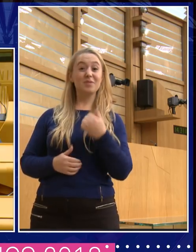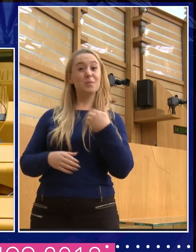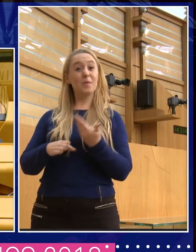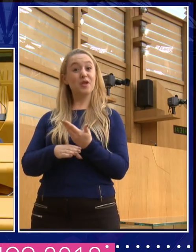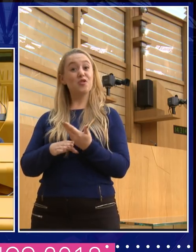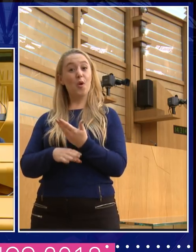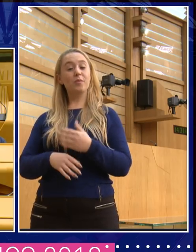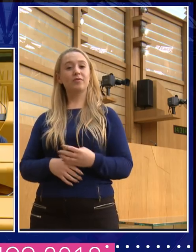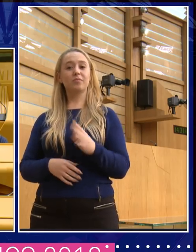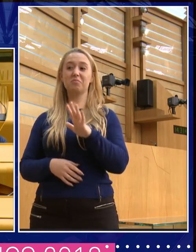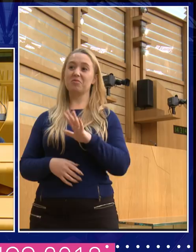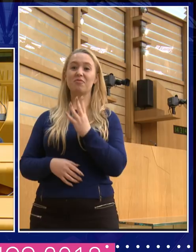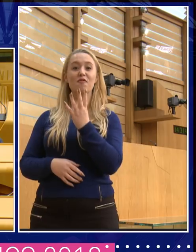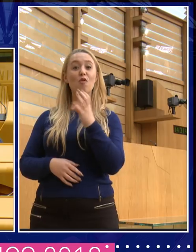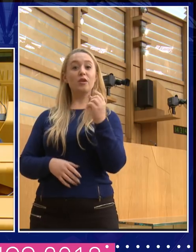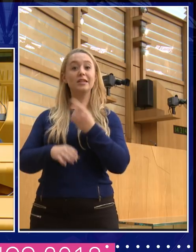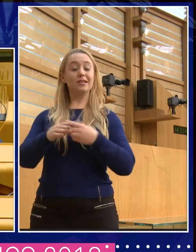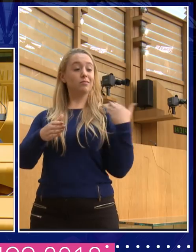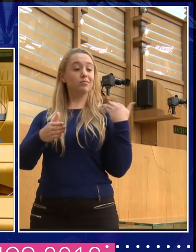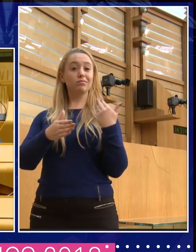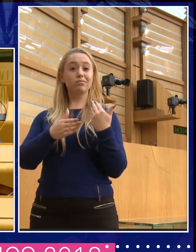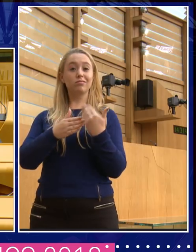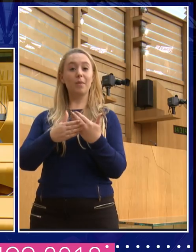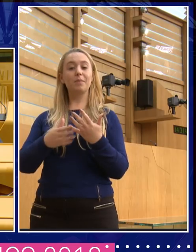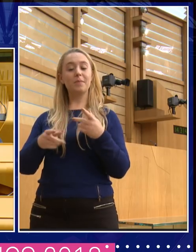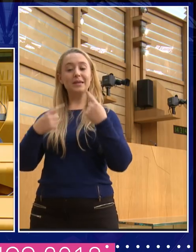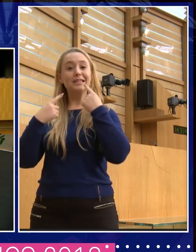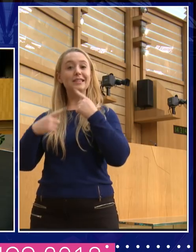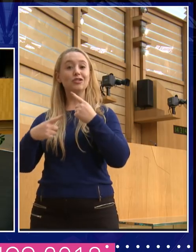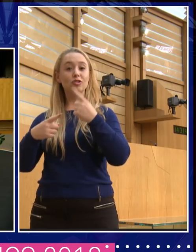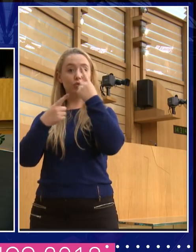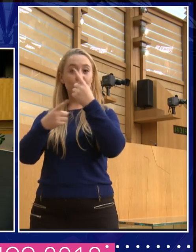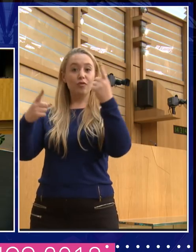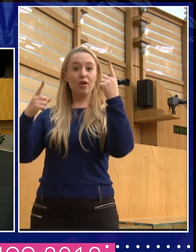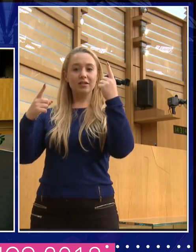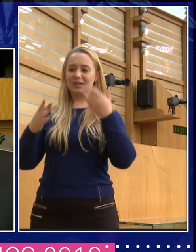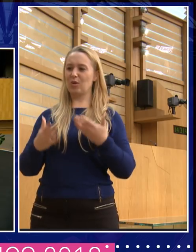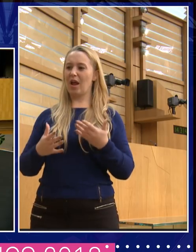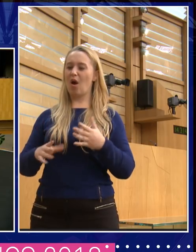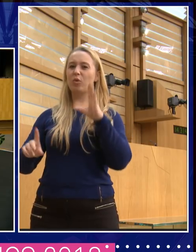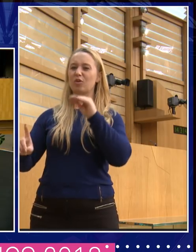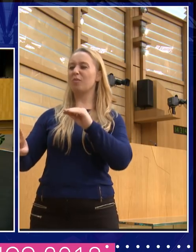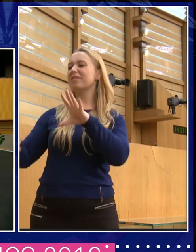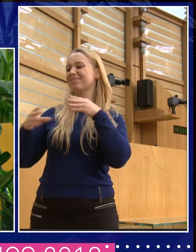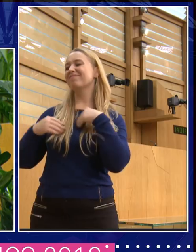for 40 years. I've been teaching in university and I'm not going to stop now. You know, even if it's some silly young lad, you know,